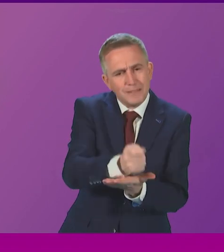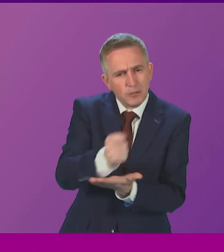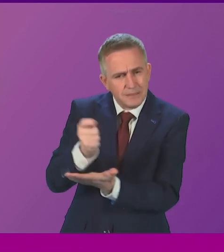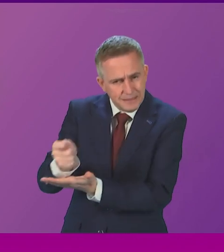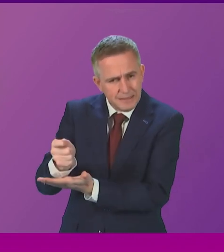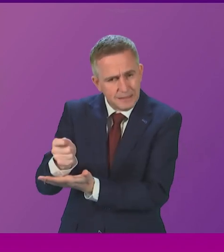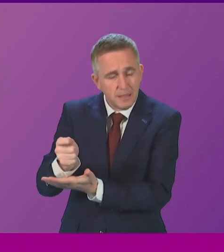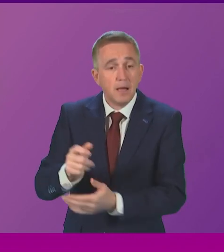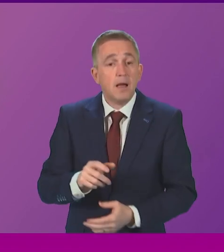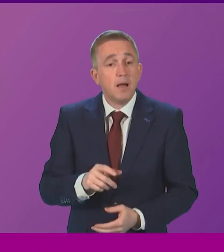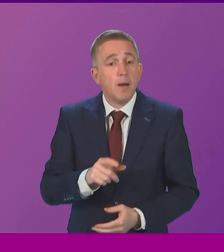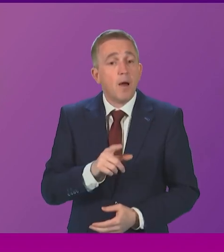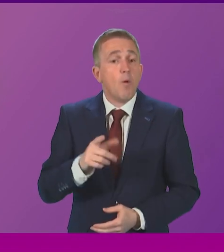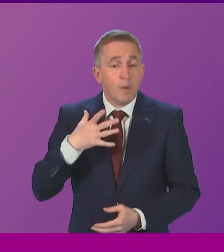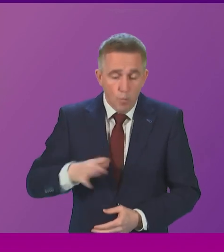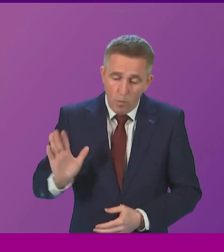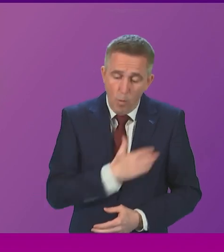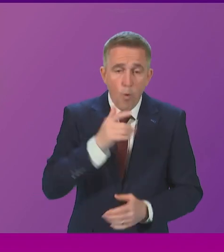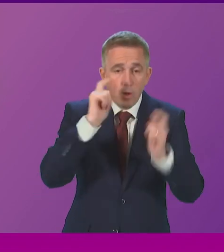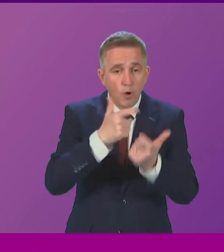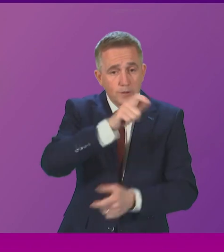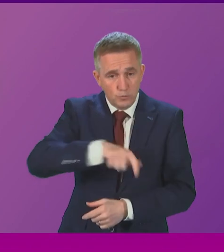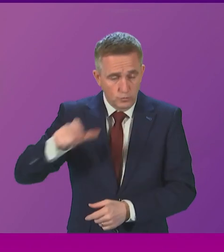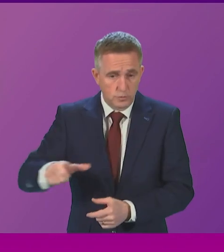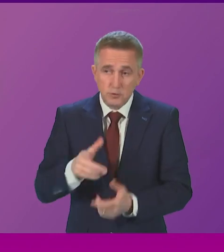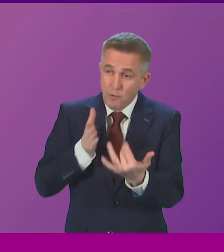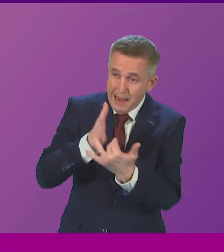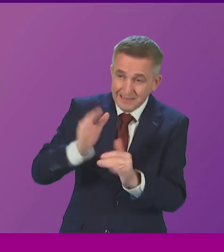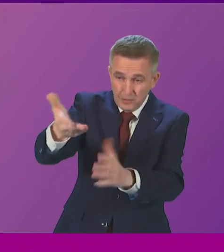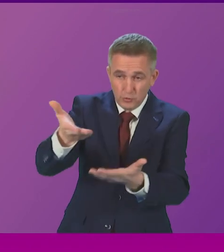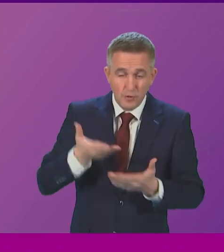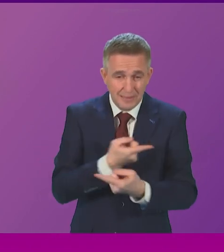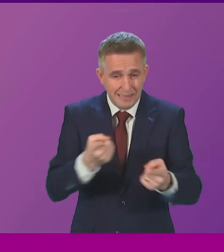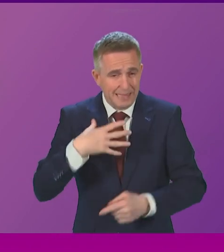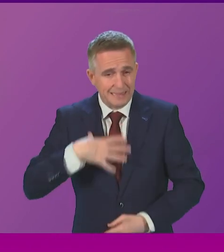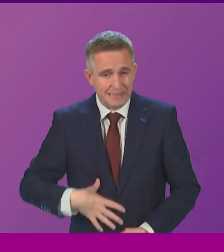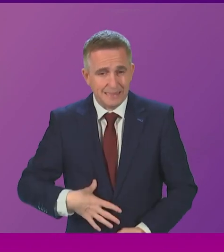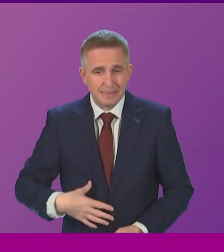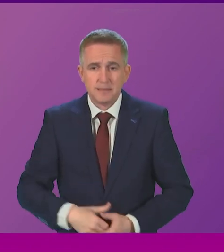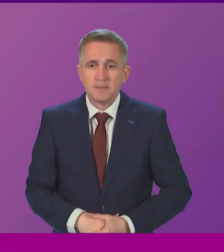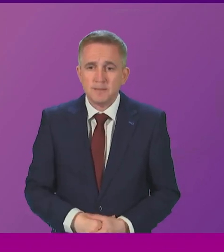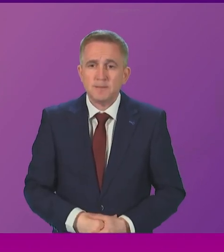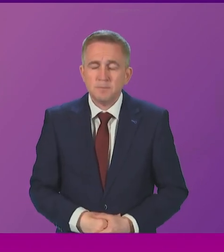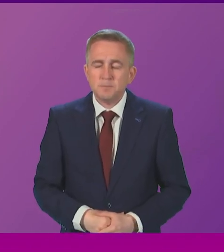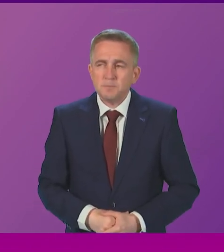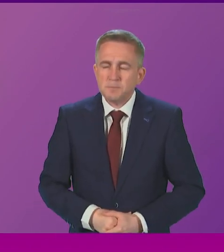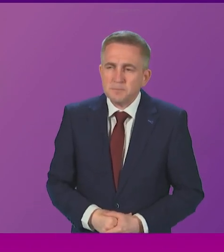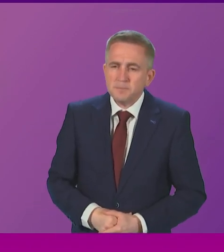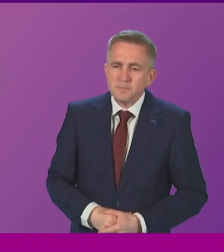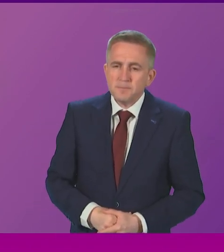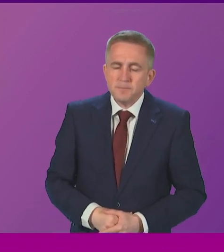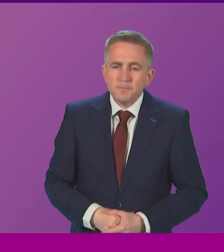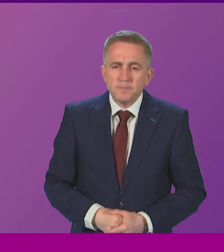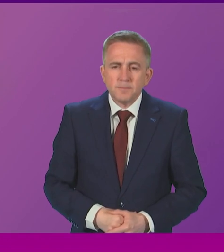college students can access the services they need? Minister. Well, just on the point that Ms Gossel has made